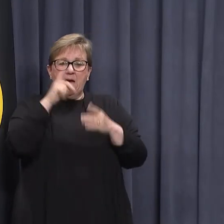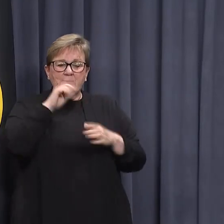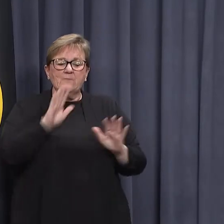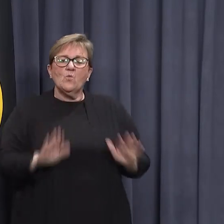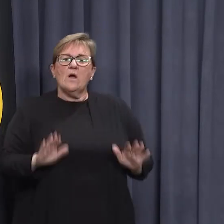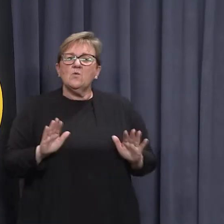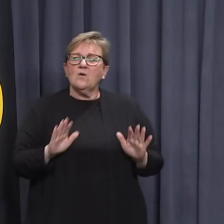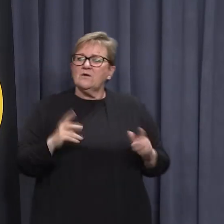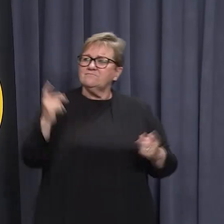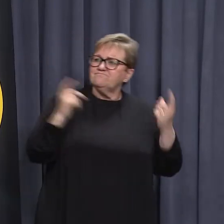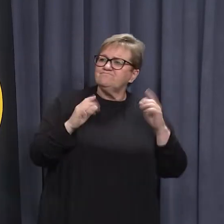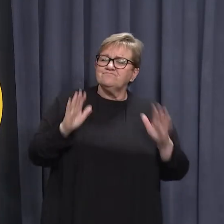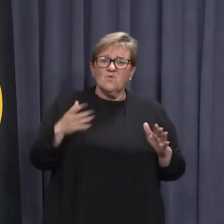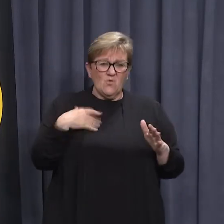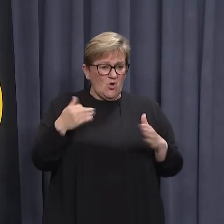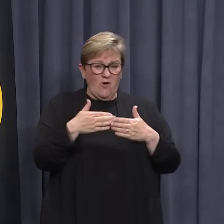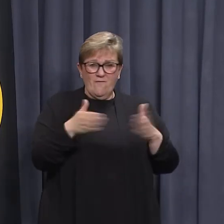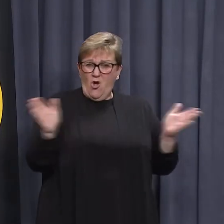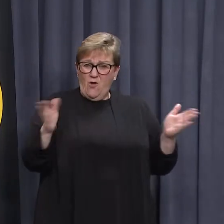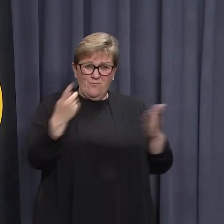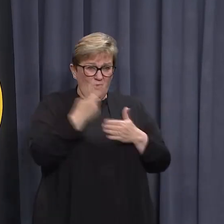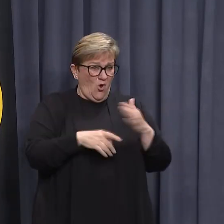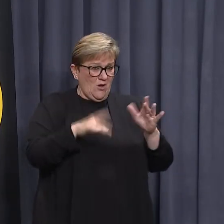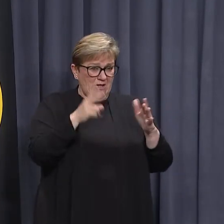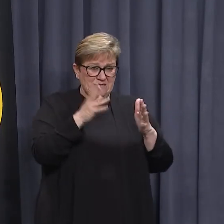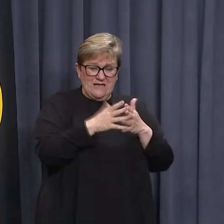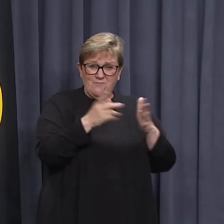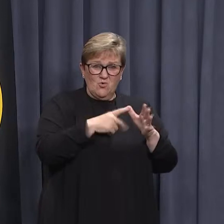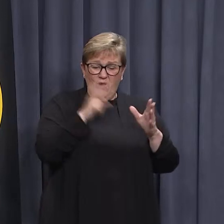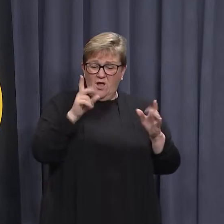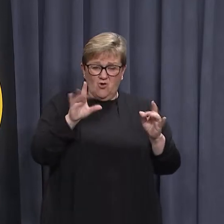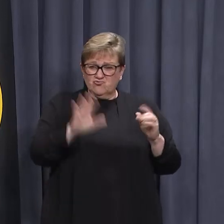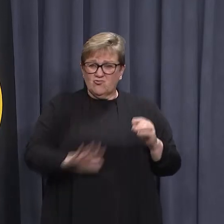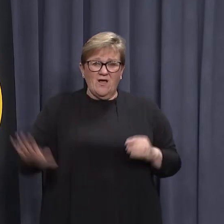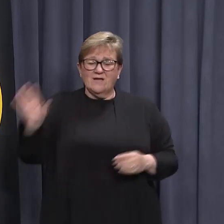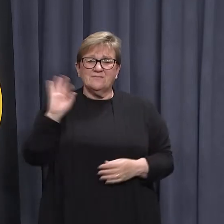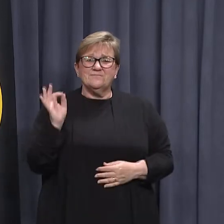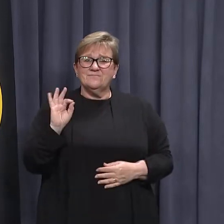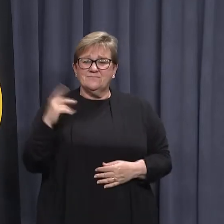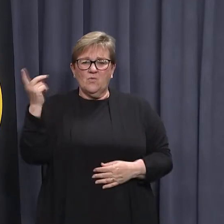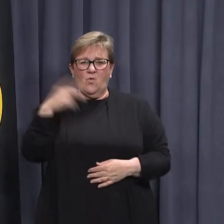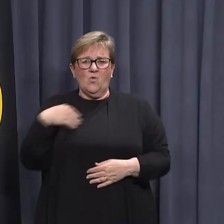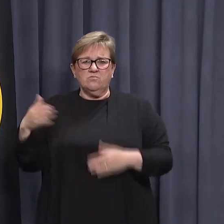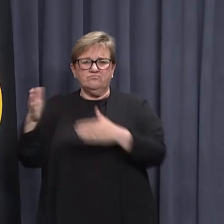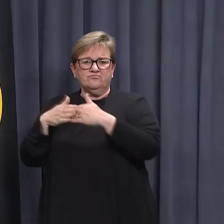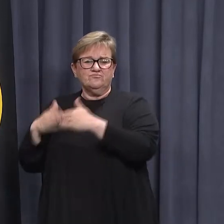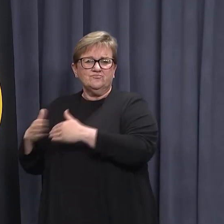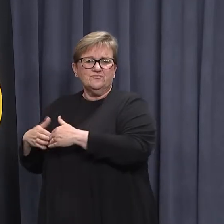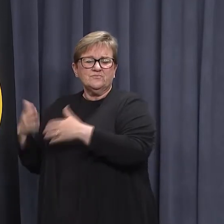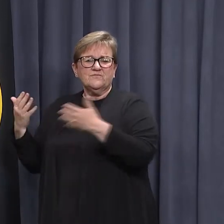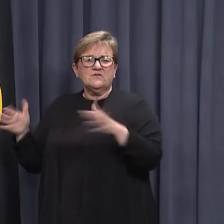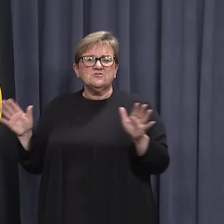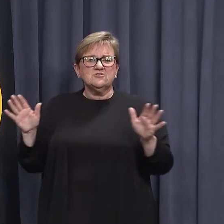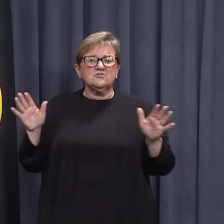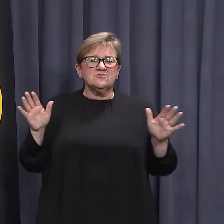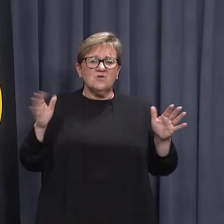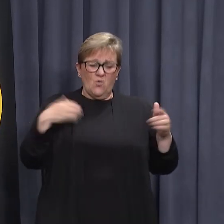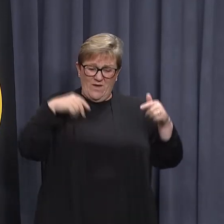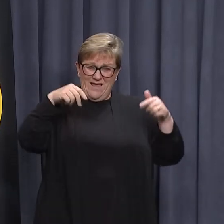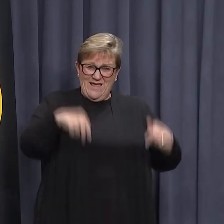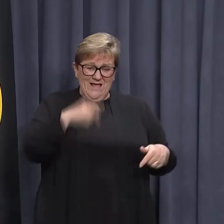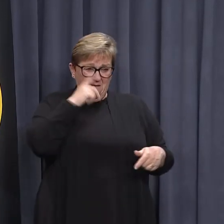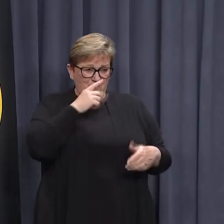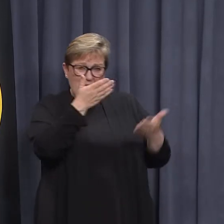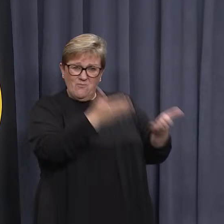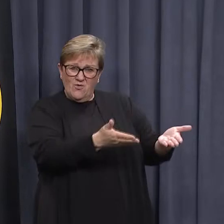the only state I think that has open PCR clinics to anyone left, all the other states have abandoned that model. So they're there, they're